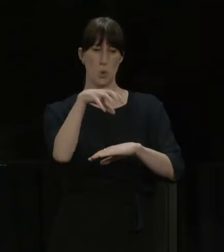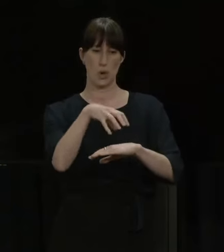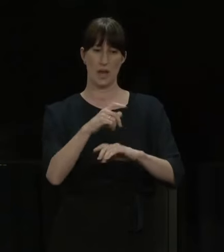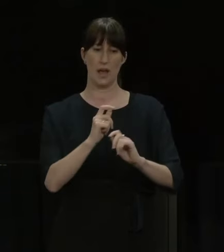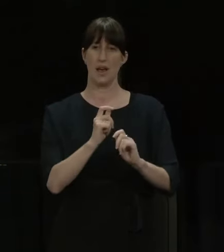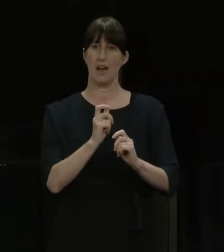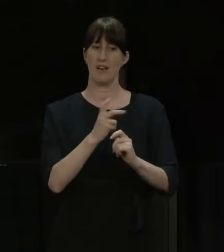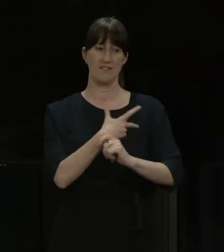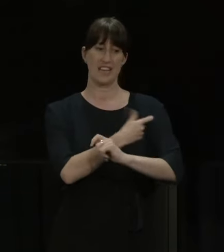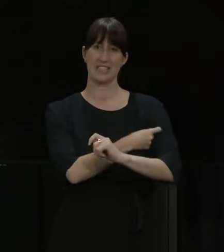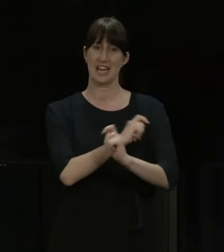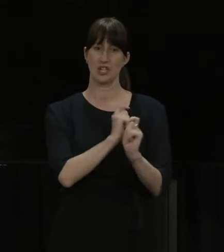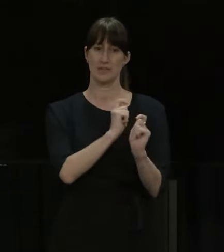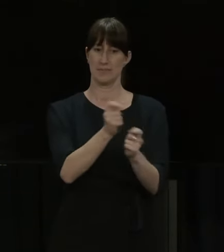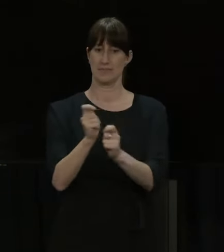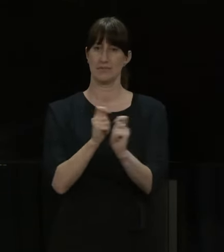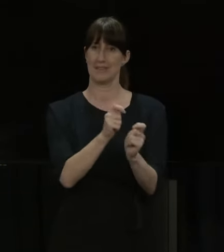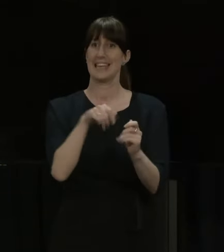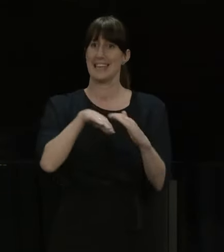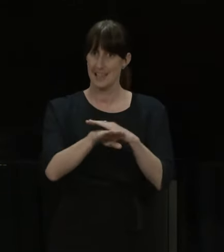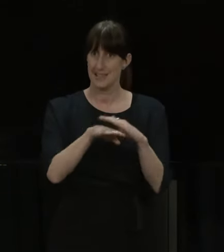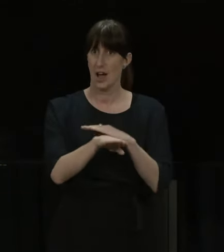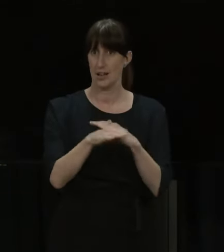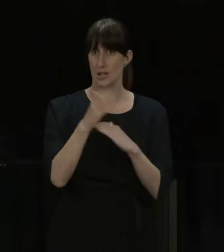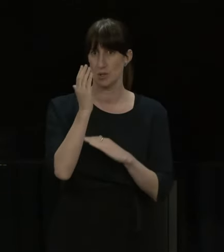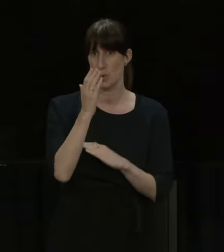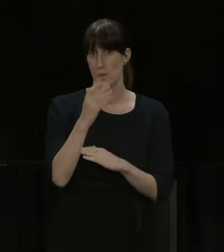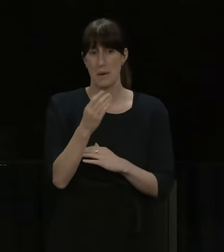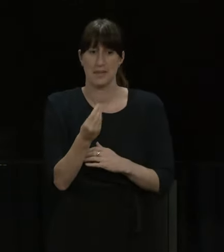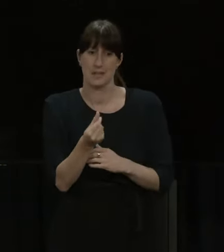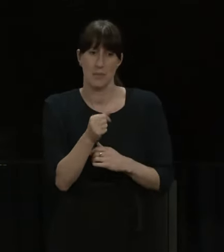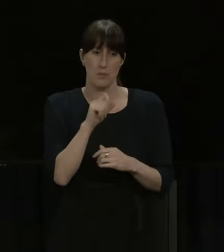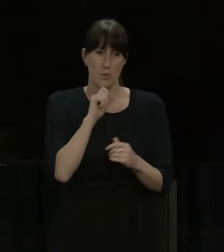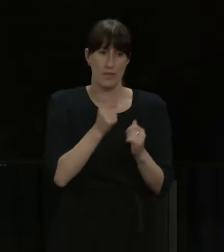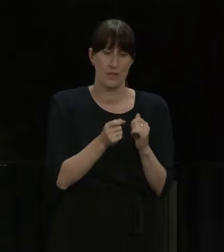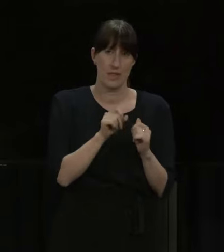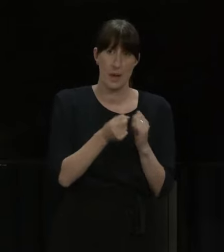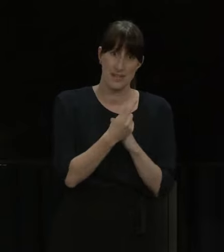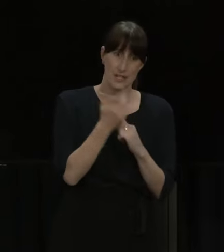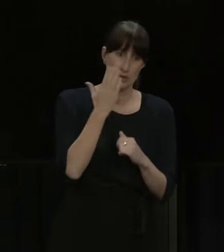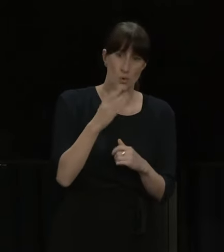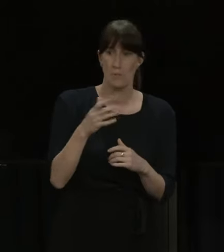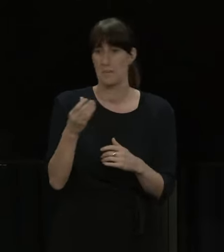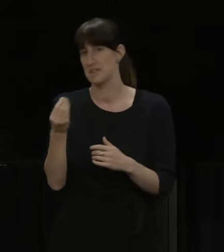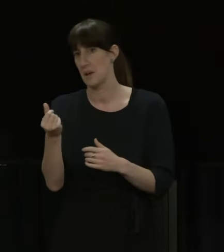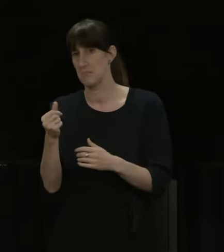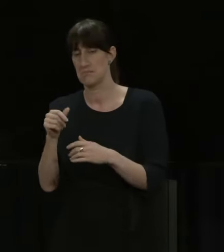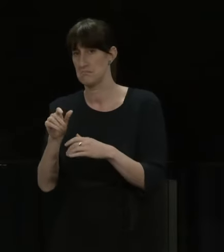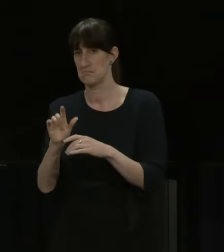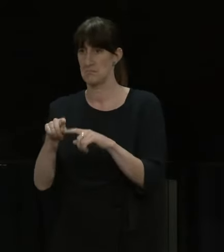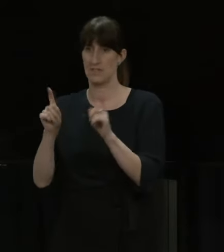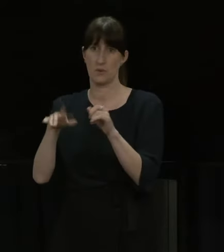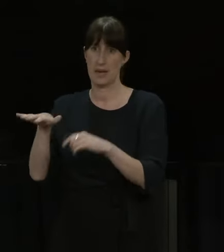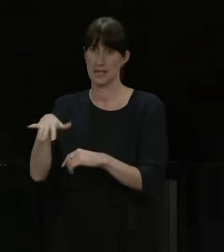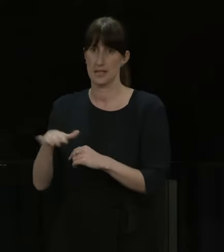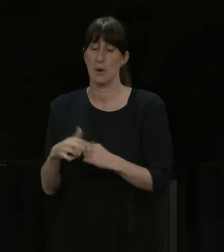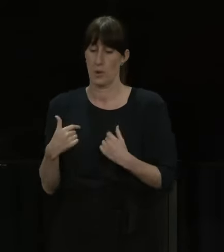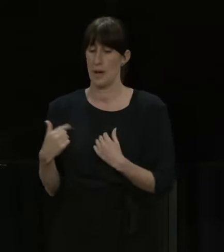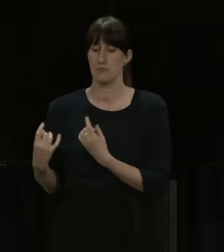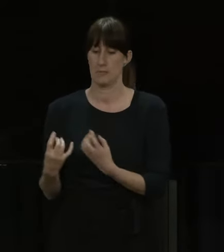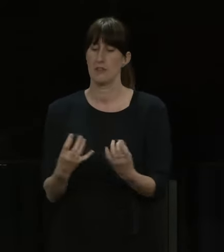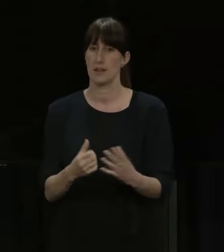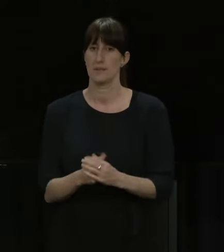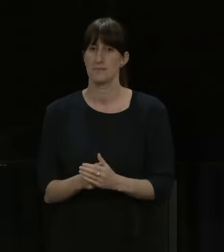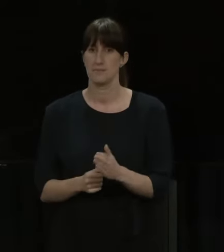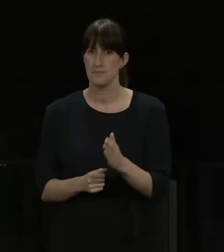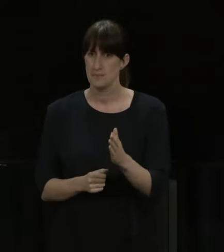that's absolutely going to be the case in every instance. There may be some of that, there may not be. But we're gearing up and getting ready. So parents won't be